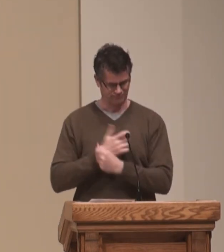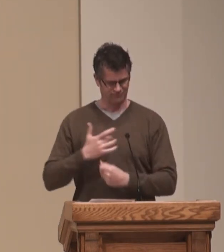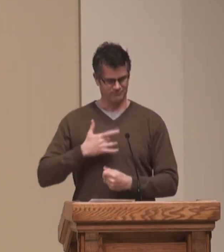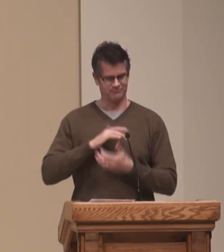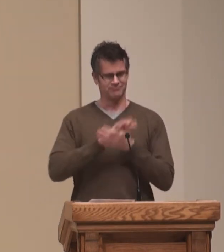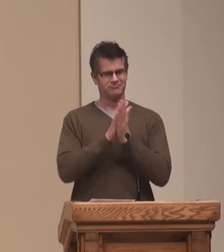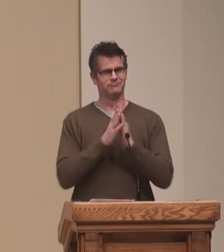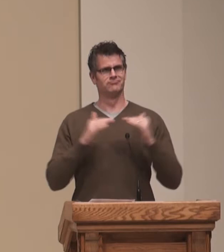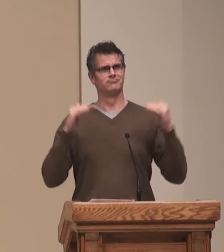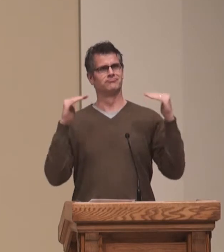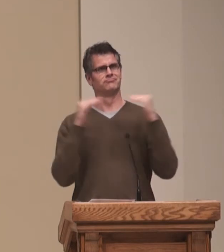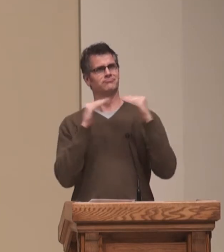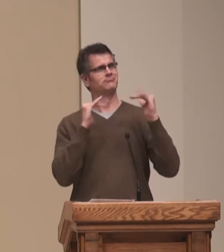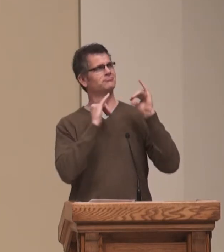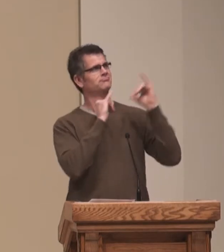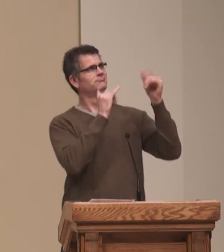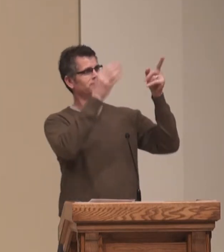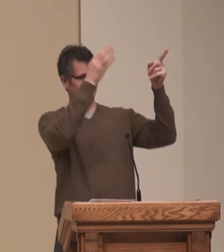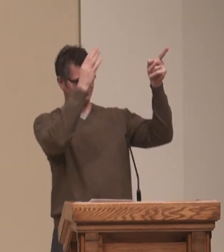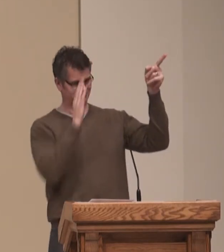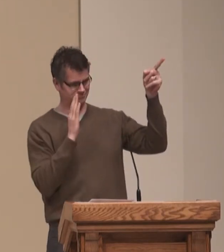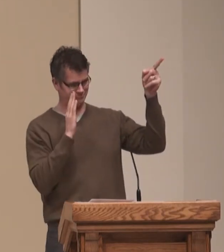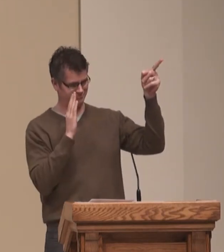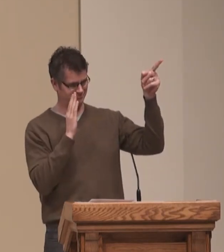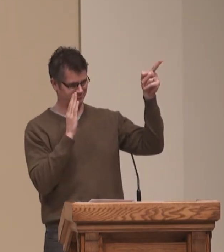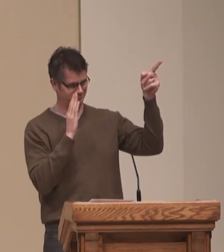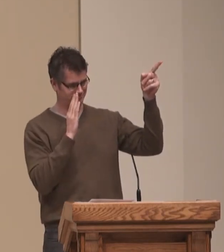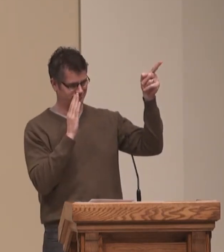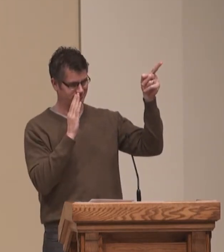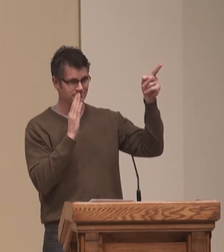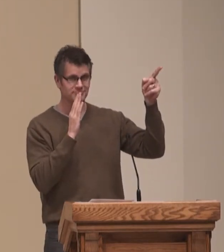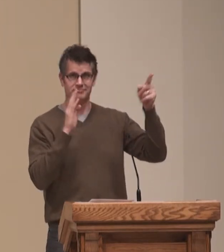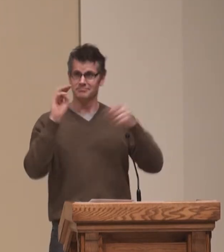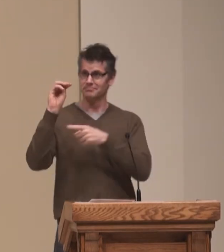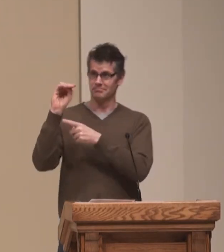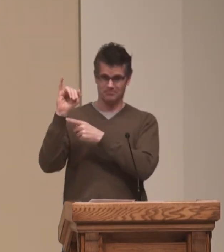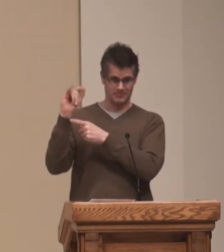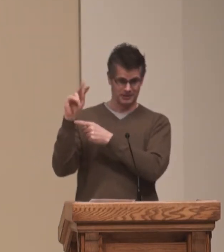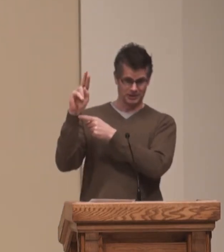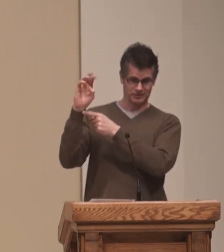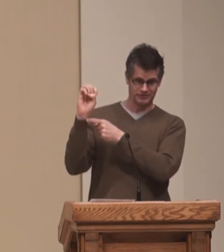Put on the splendor of glory from God forever.